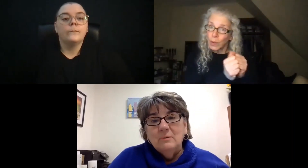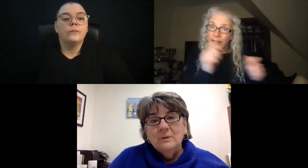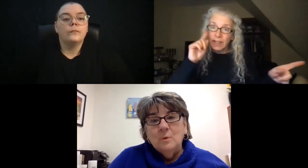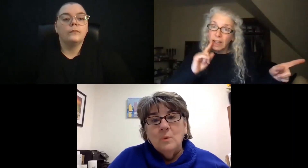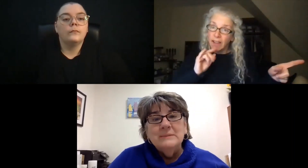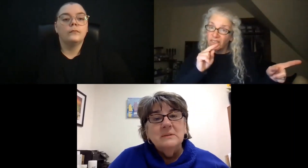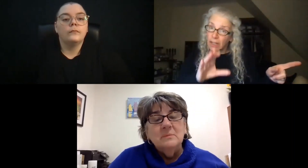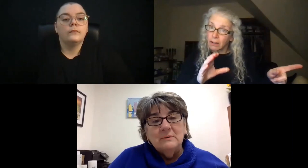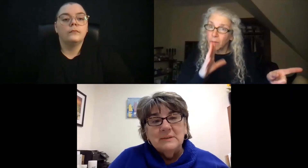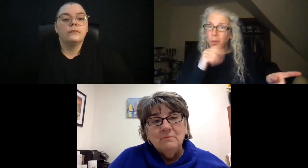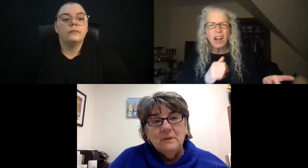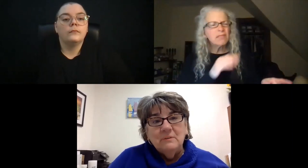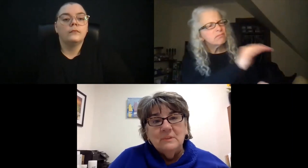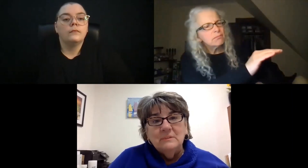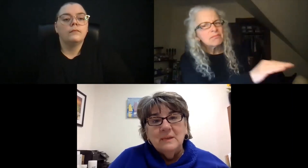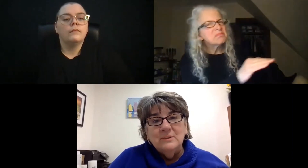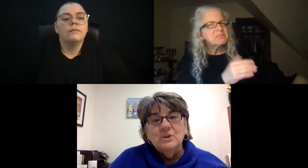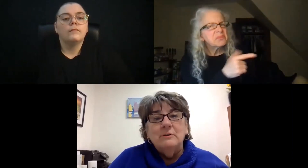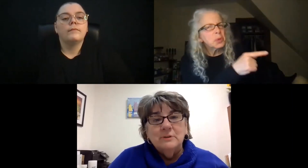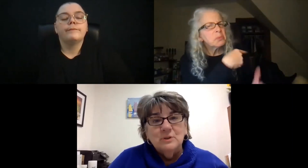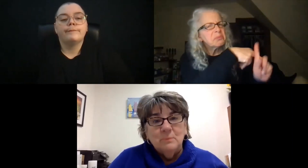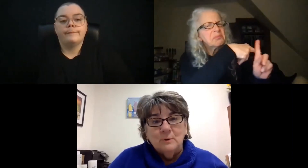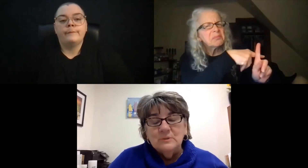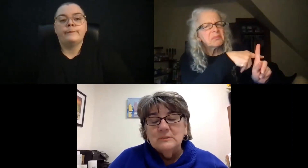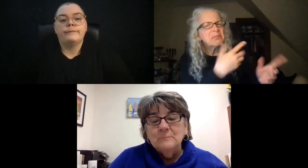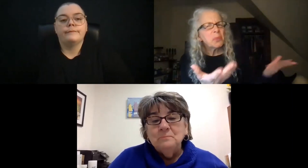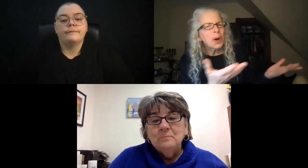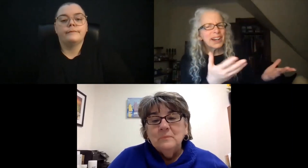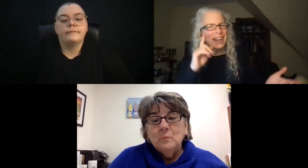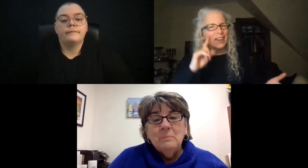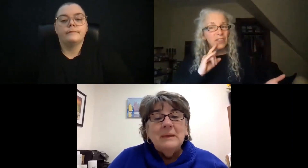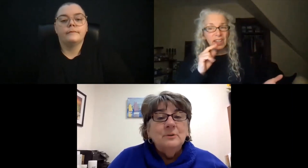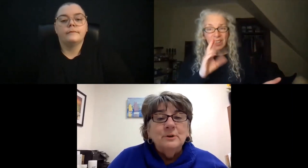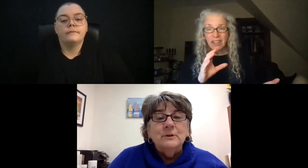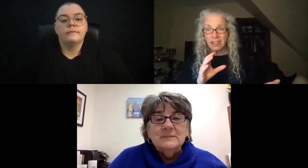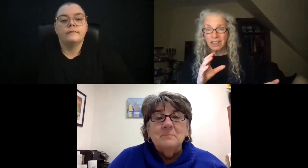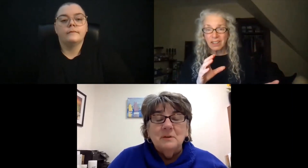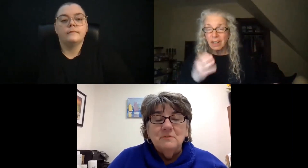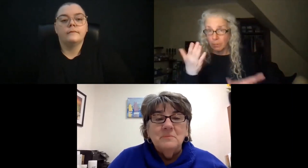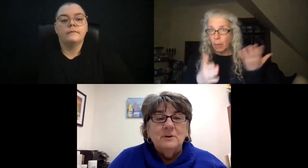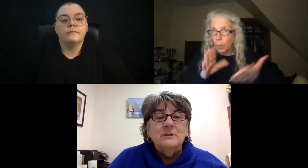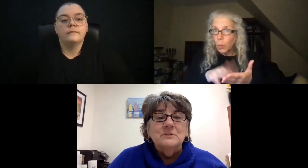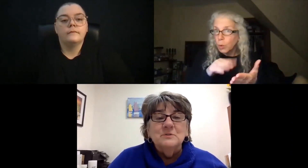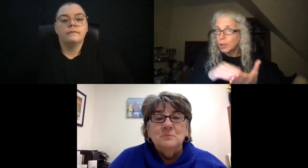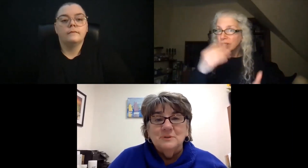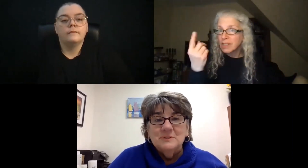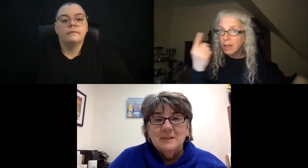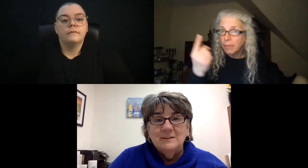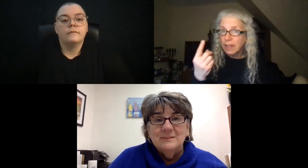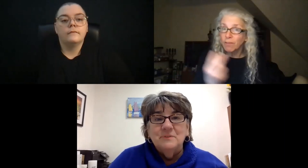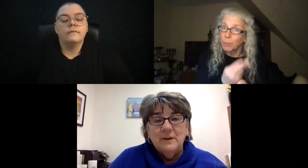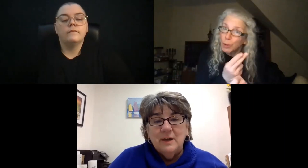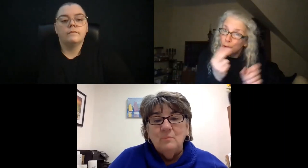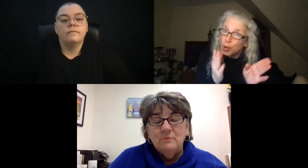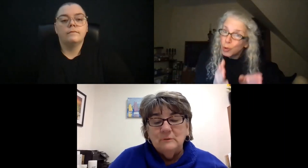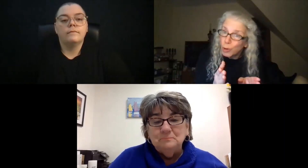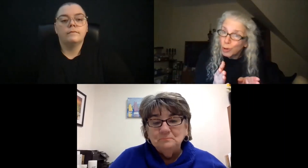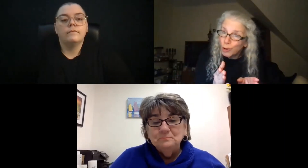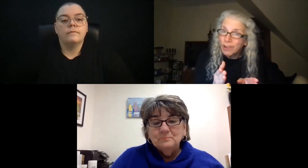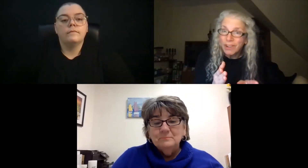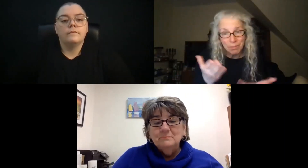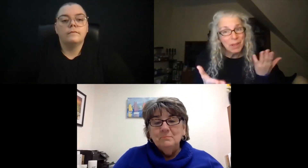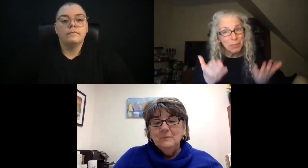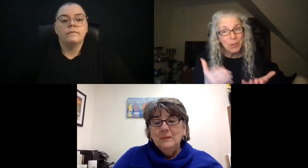about what is it about Deaf Inc that they cherish the most. We may learn something from their consumers that is very helpful.